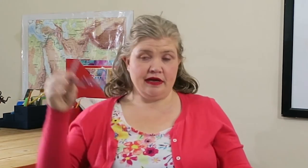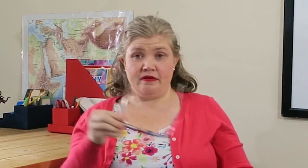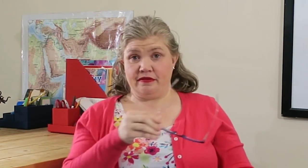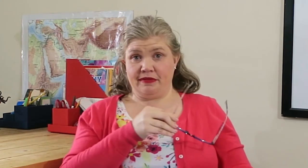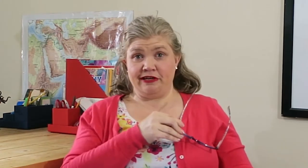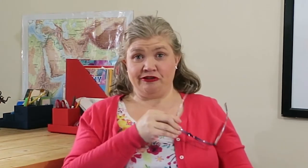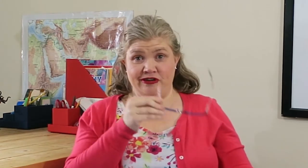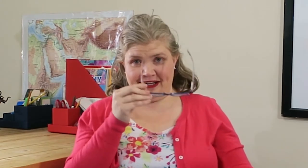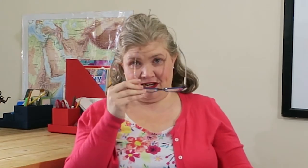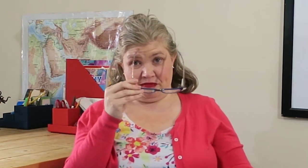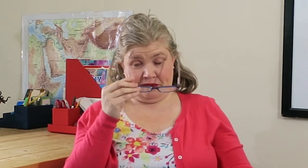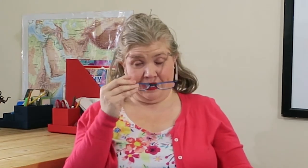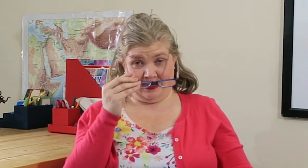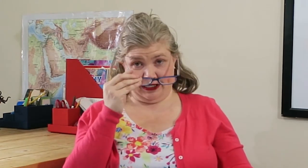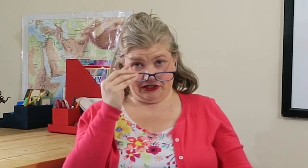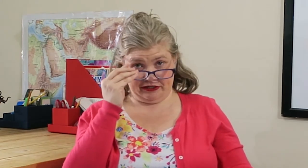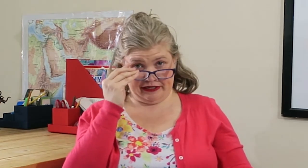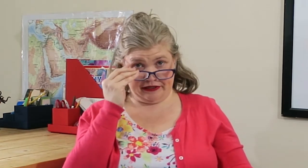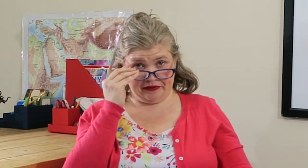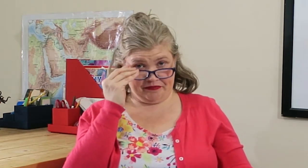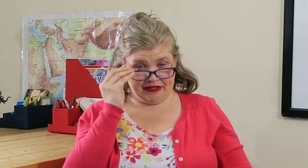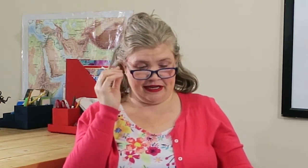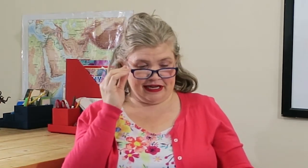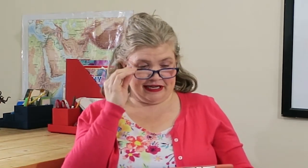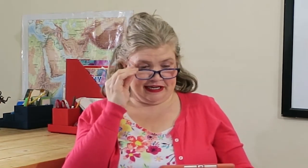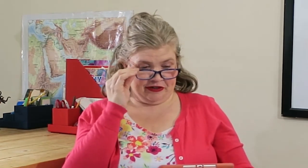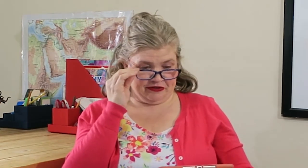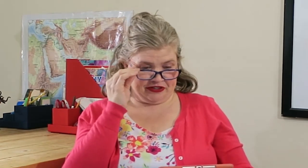My notes are down here, but my eyes are getting older.